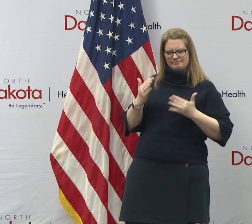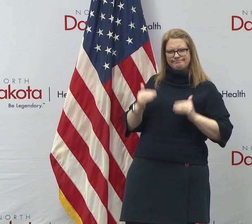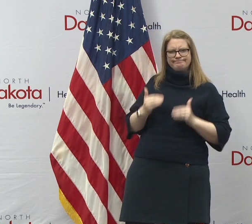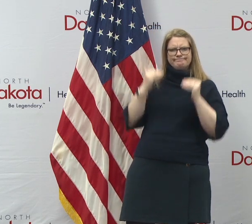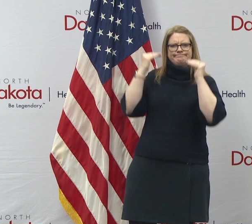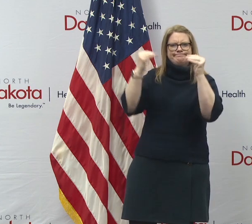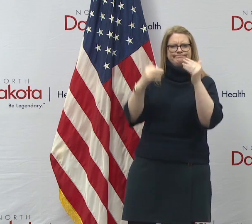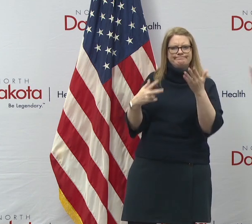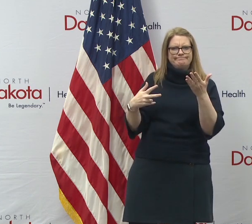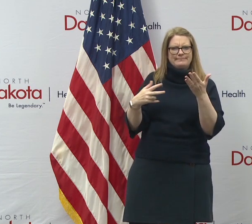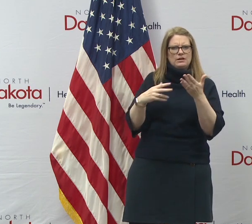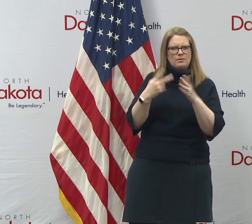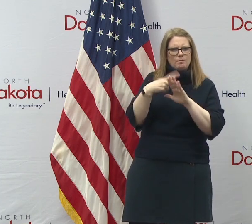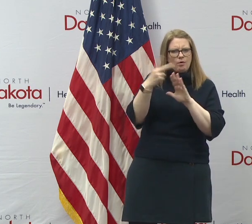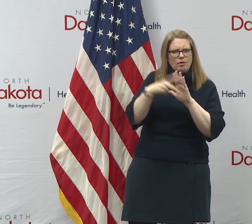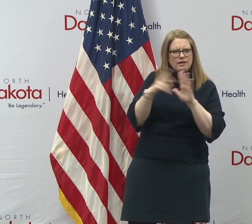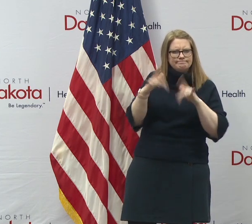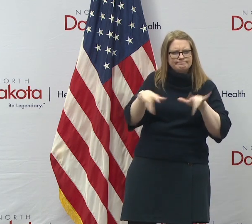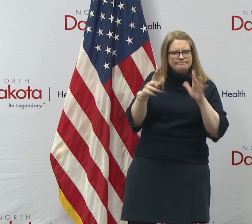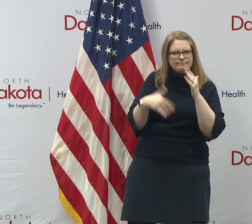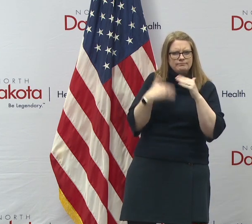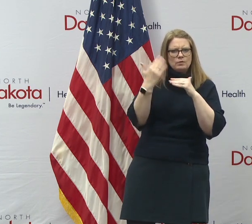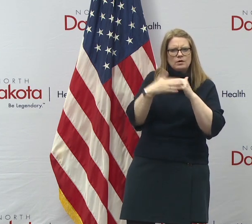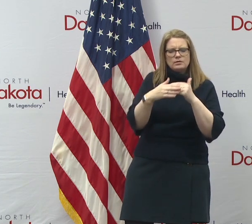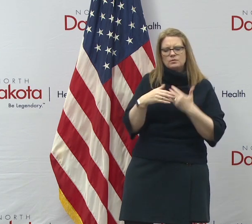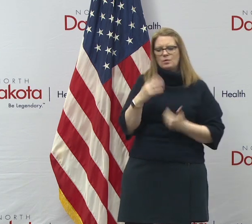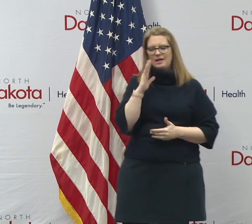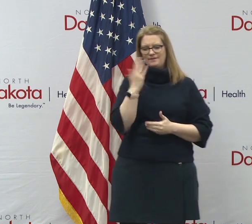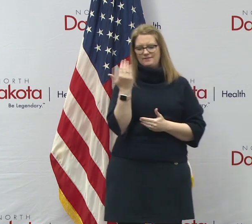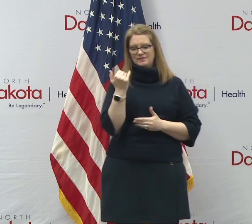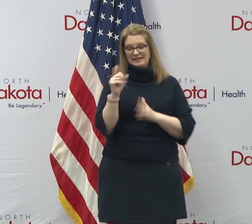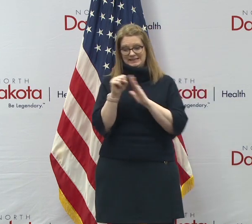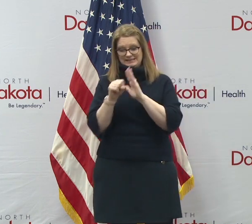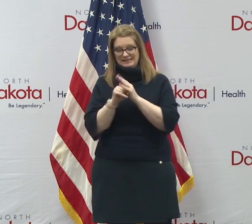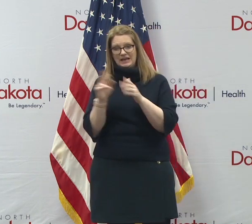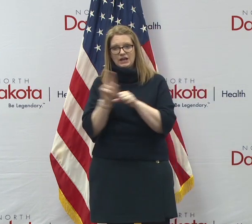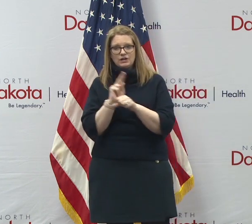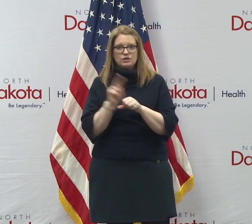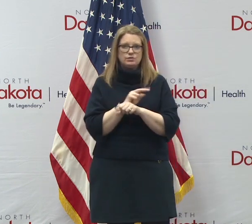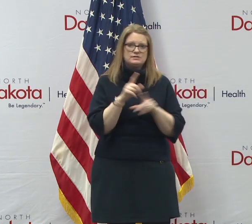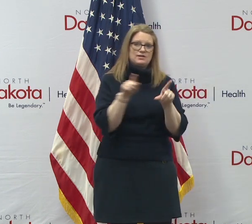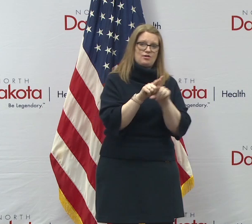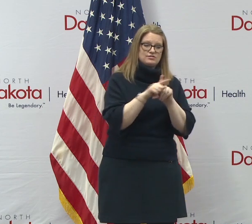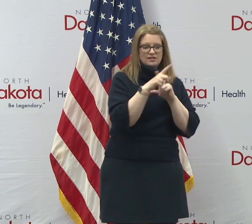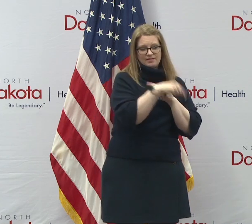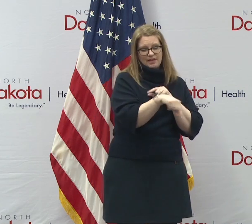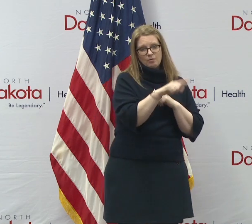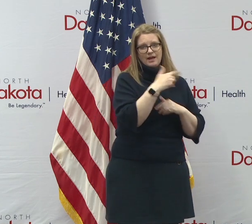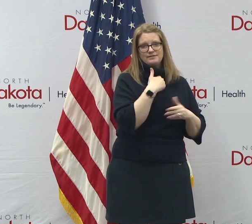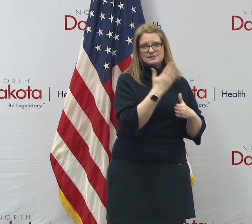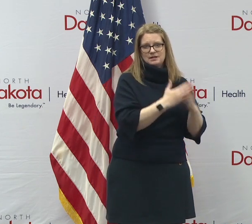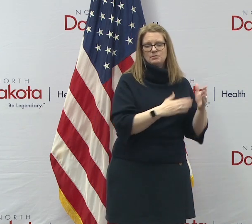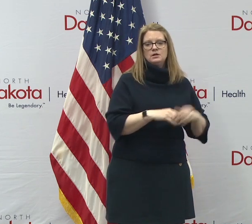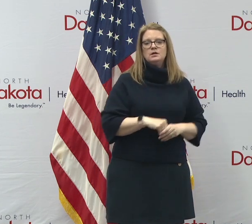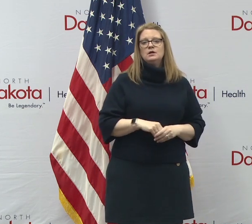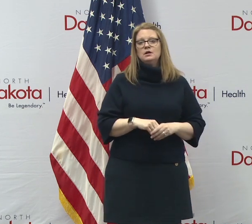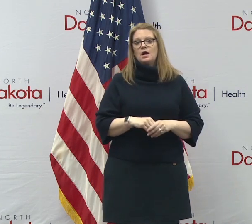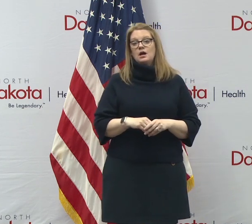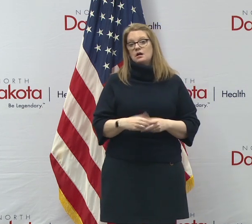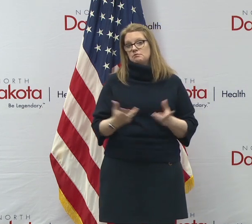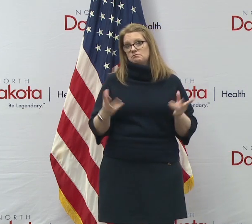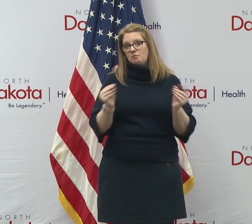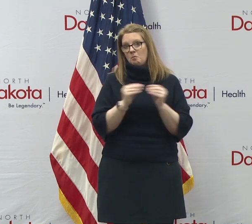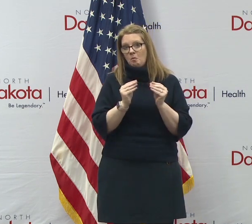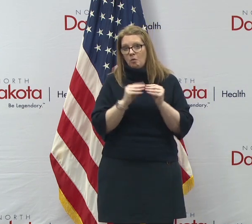we'll, and that'll be, so they'll have 22 of them around the state. We'll have 15 that the state can use, uh, as part of that. Will we do more testing, uh, like we